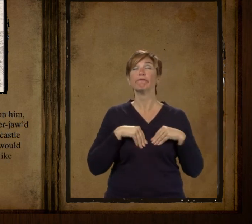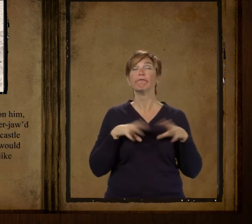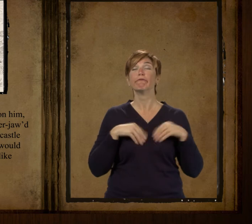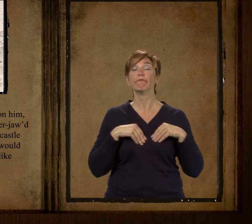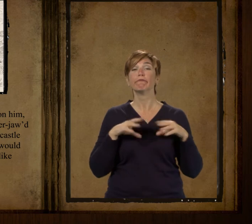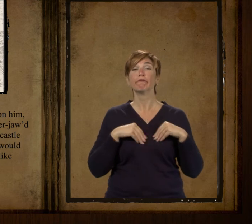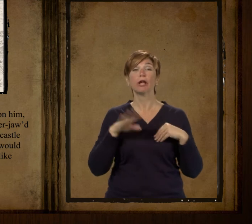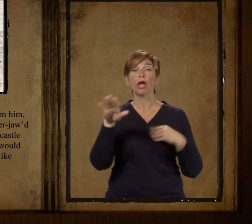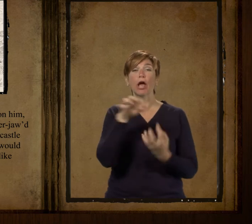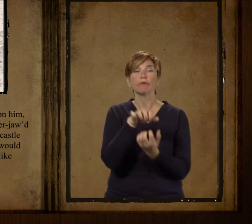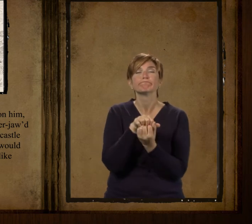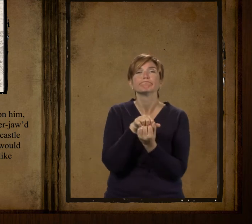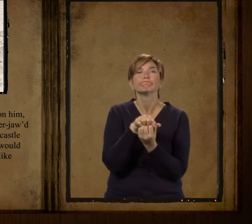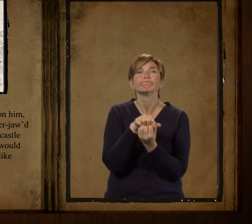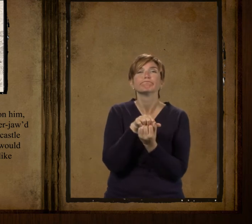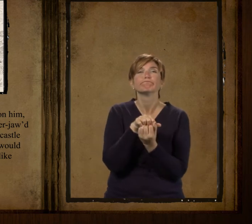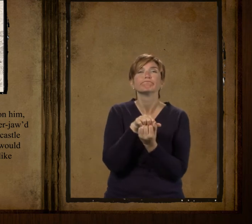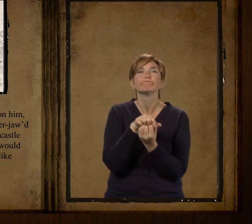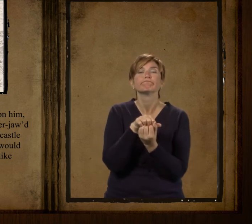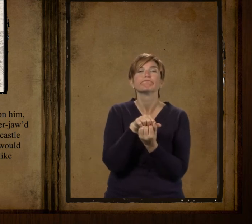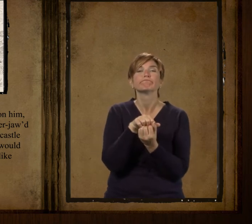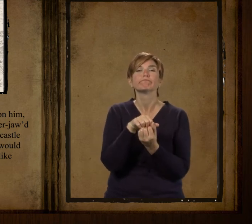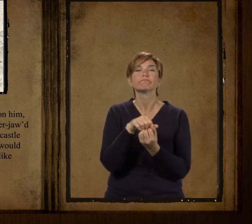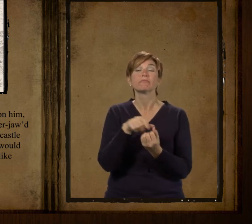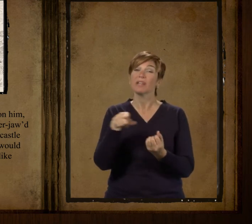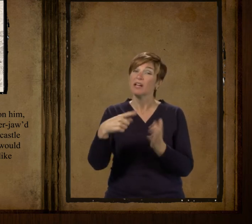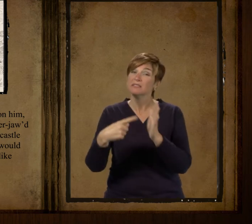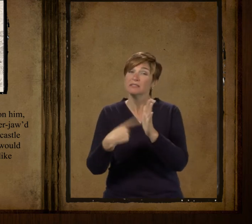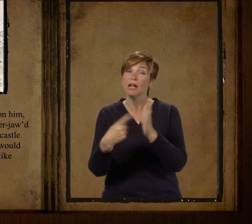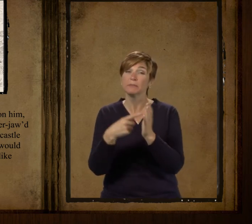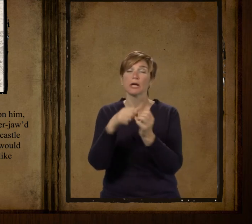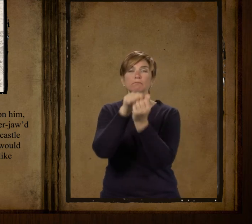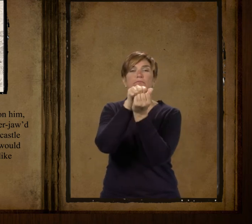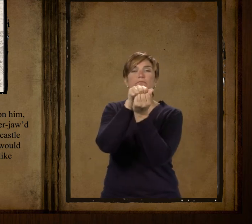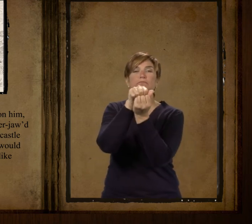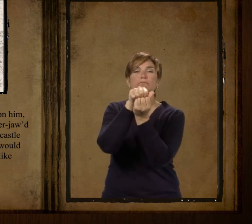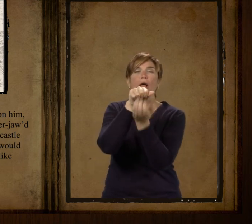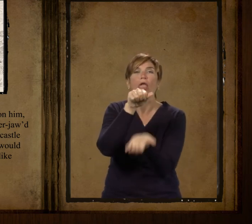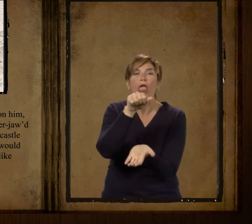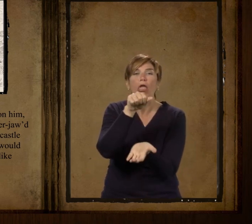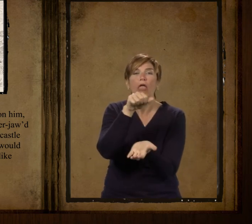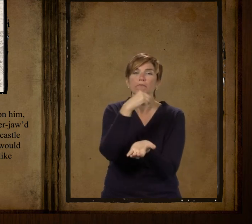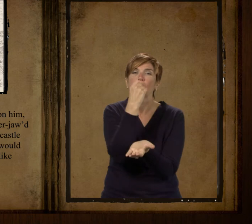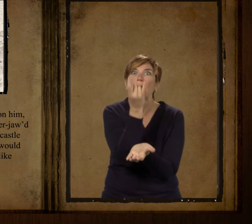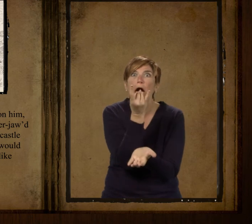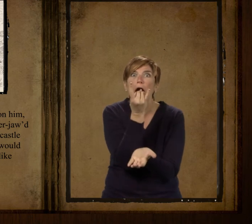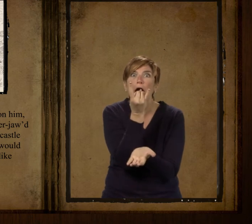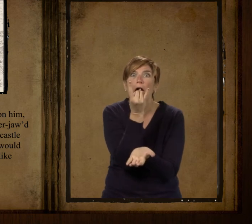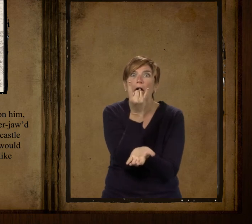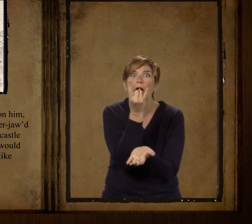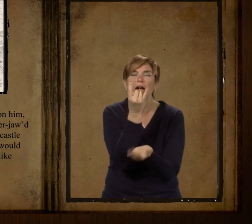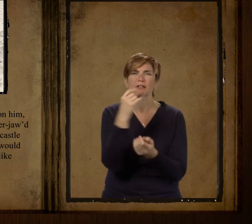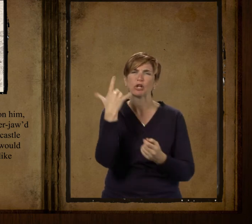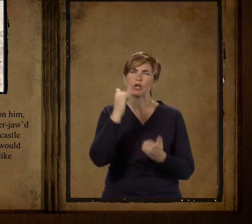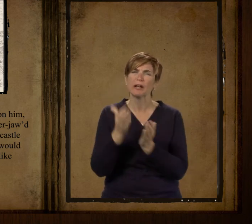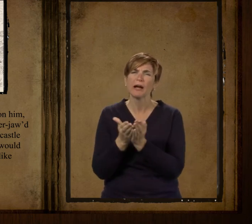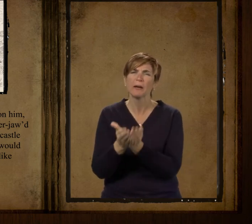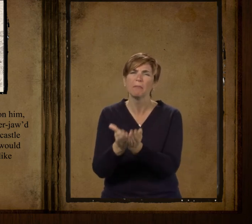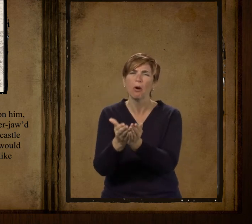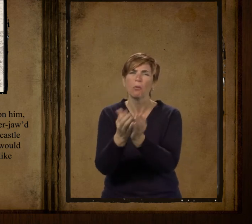but as soon as money was on him he was a different dog his under jaw would be stick out like the